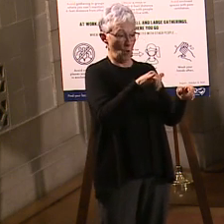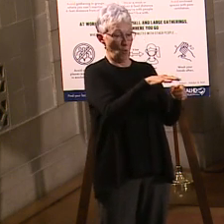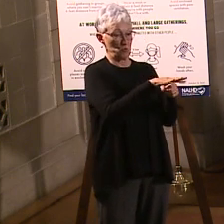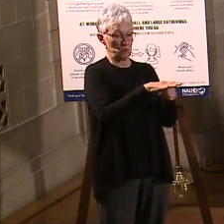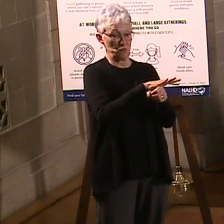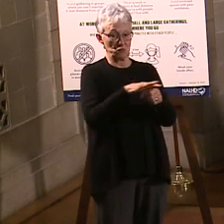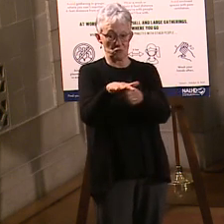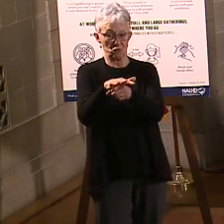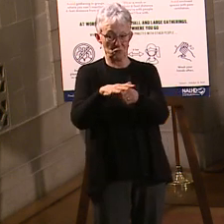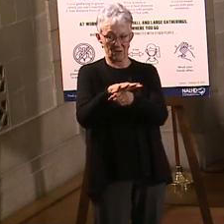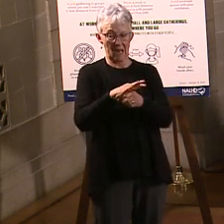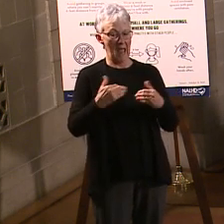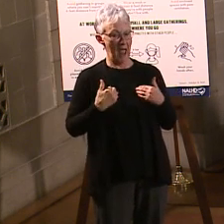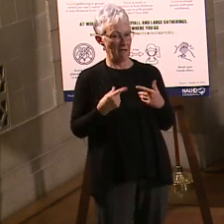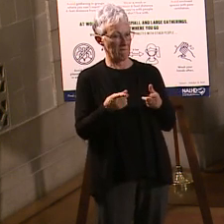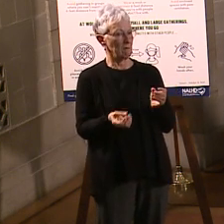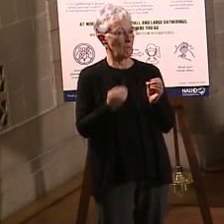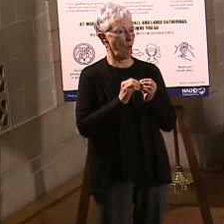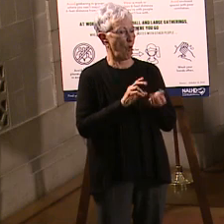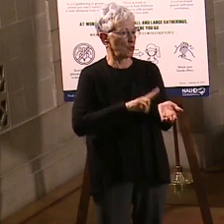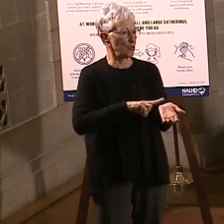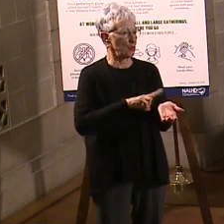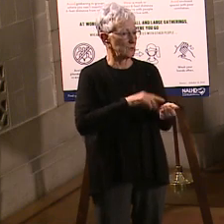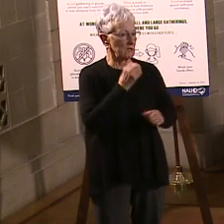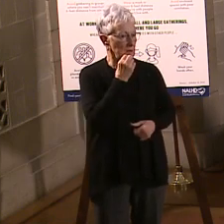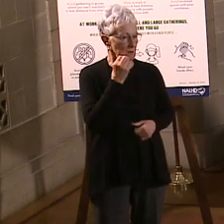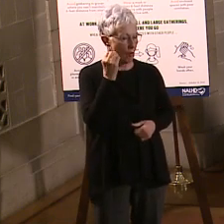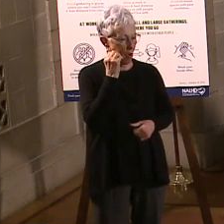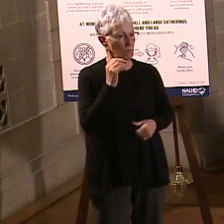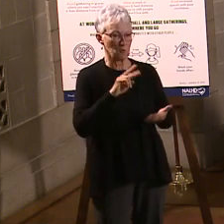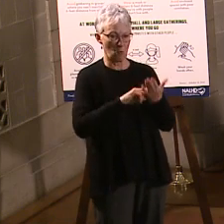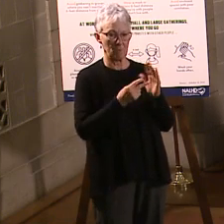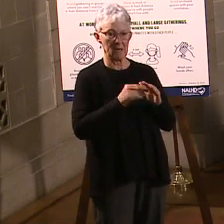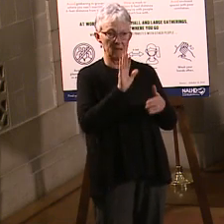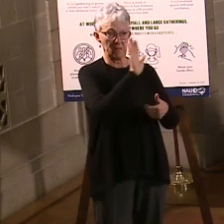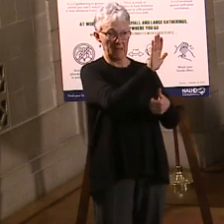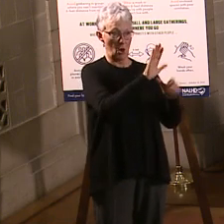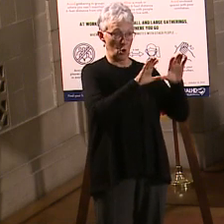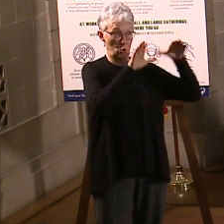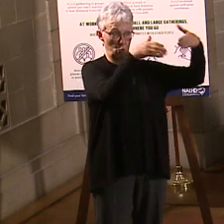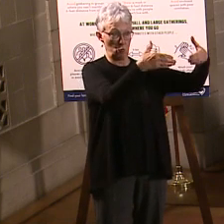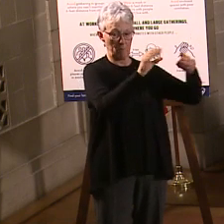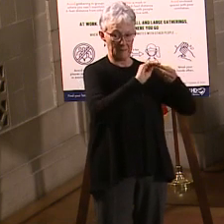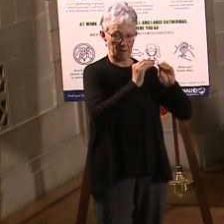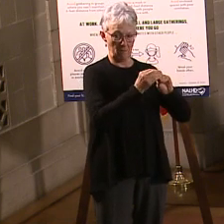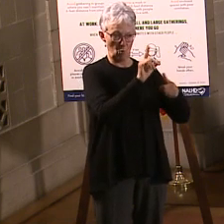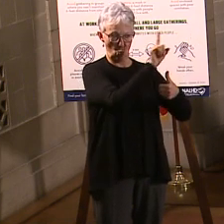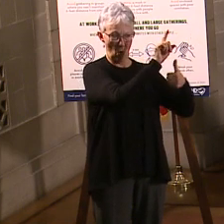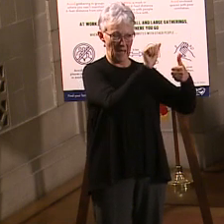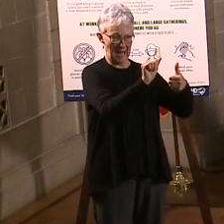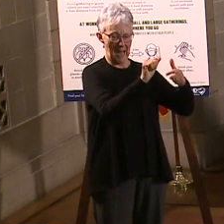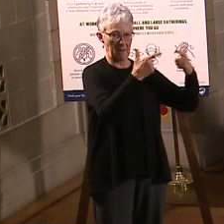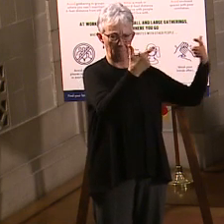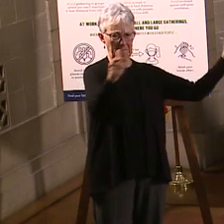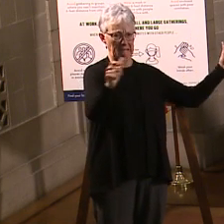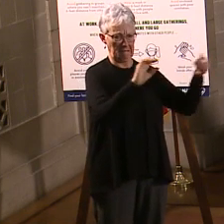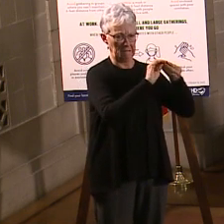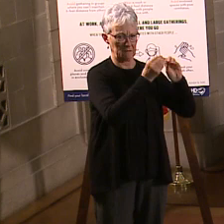again, if you've got more in that Phase 1A, you've just got to work your way through it. And that's the case for Douglas and Lincoln Lancaster.